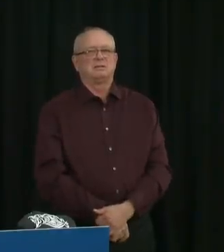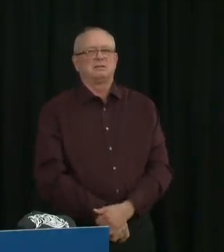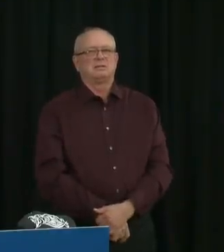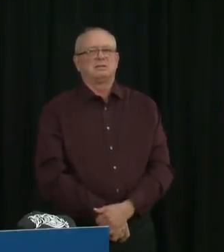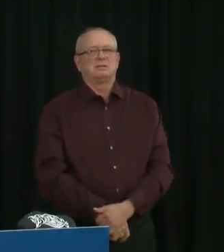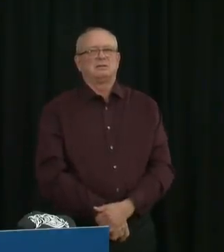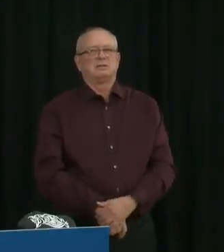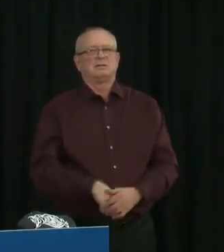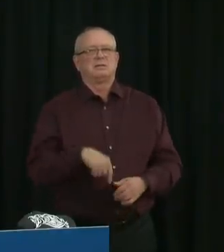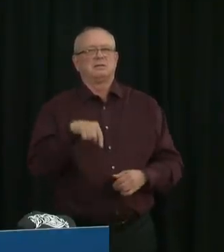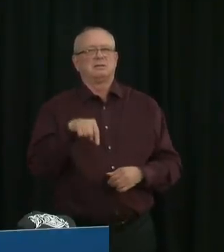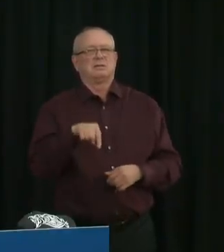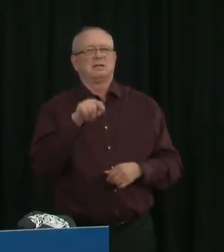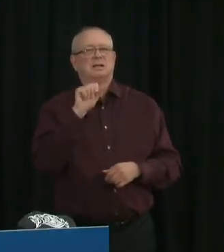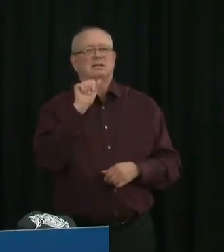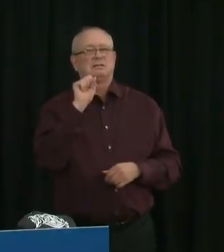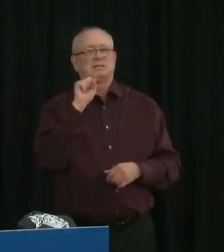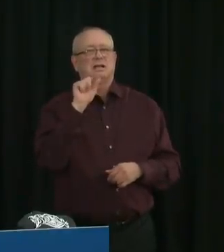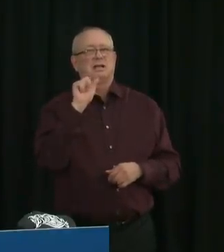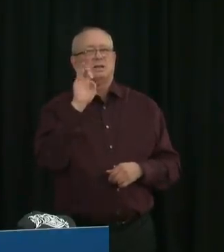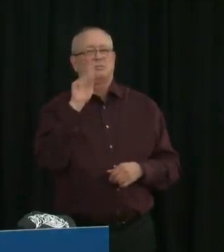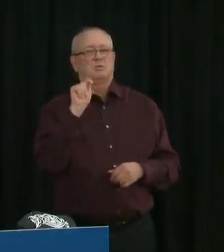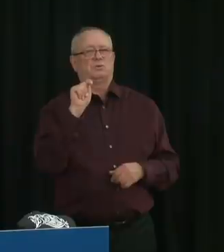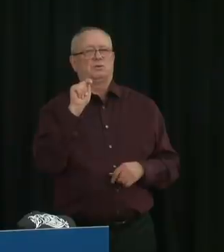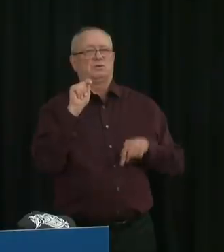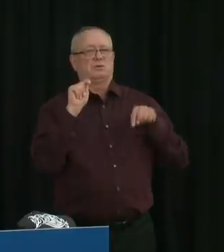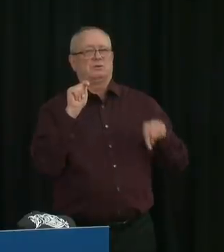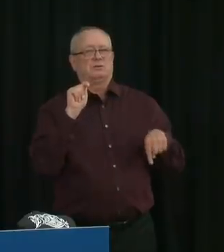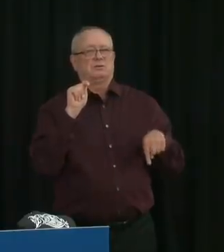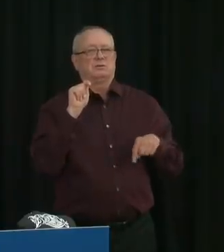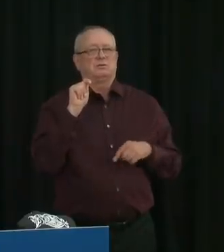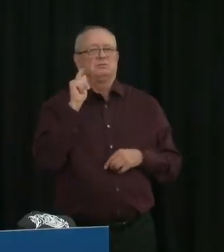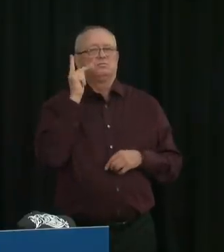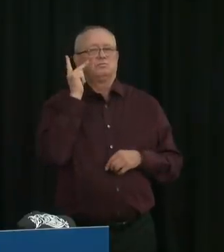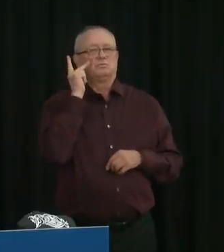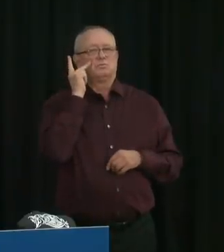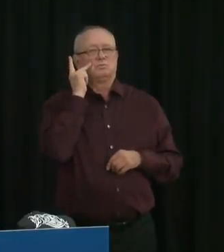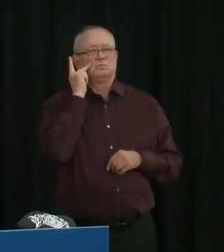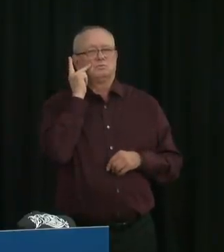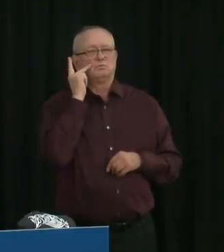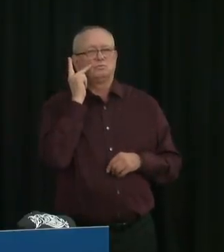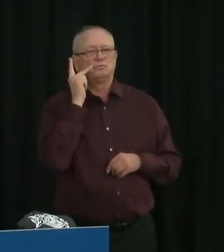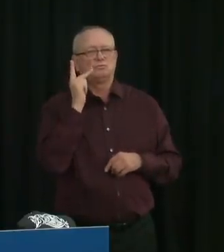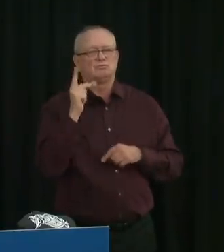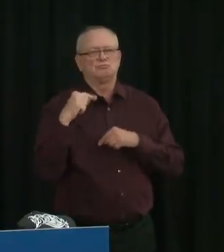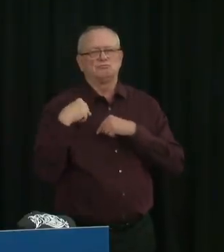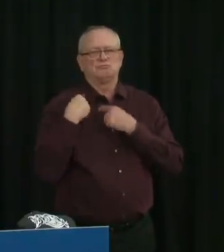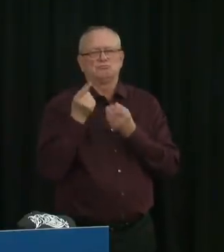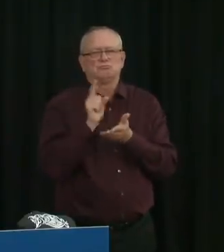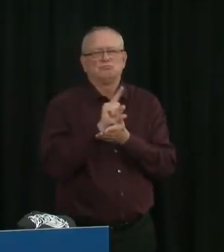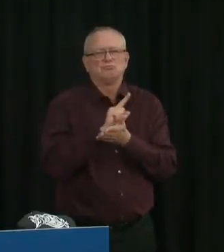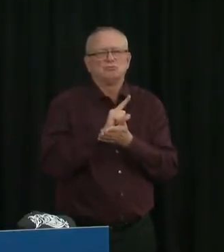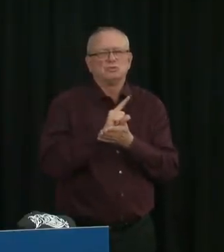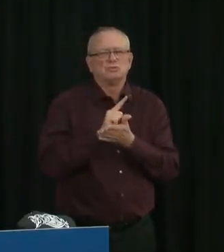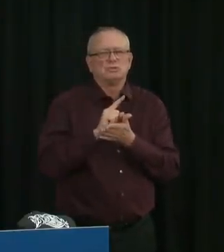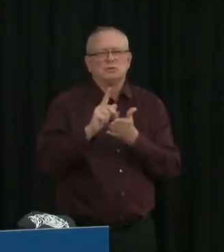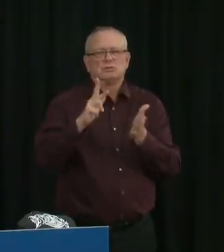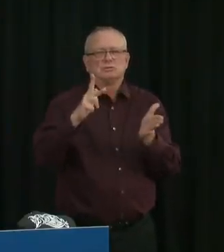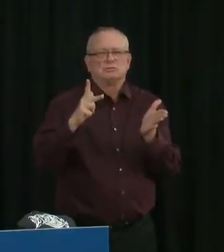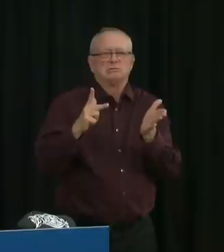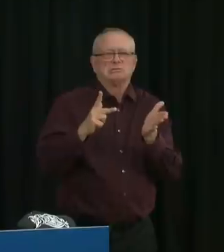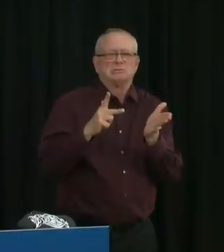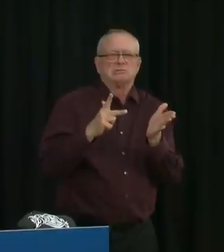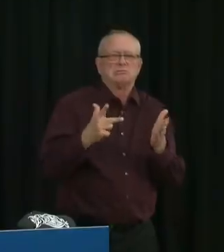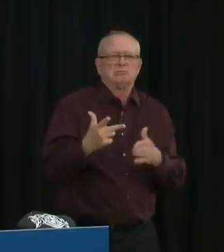we've seen the number of people diagnosed with COVID-19 nearly triple in the last week from 28 to 76